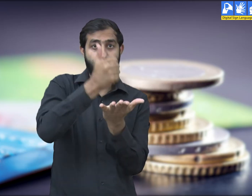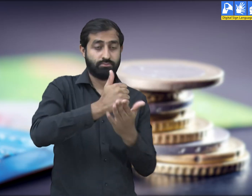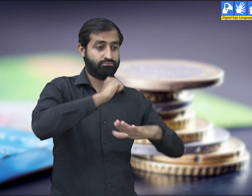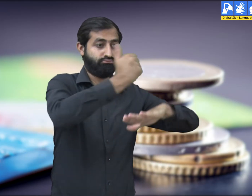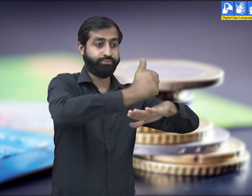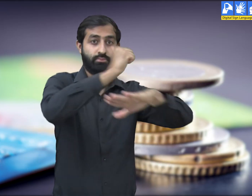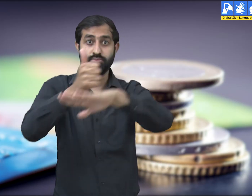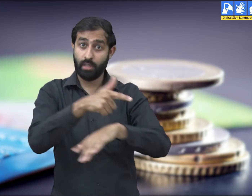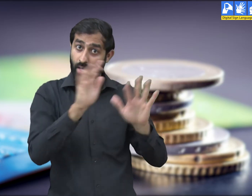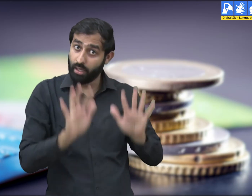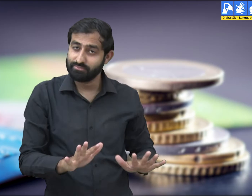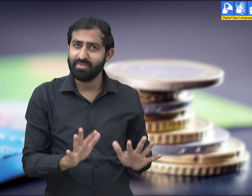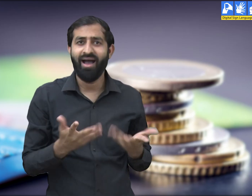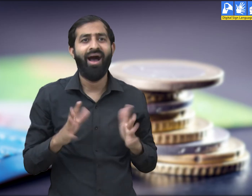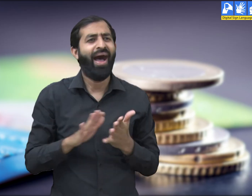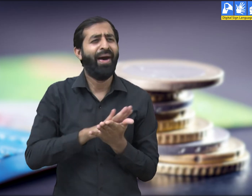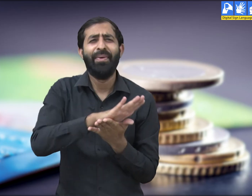and rural areas of India? No.